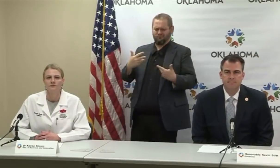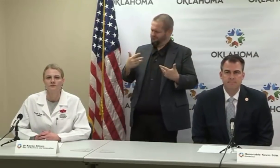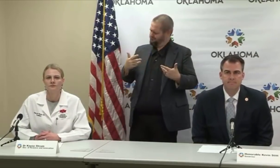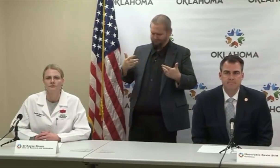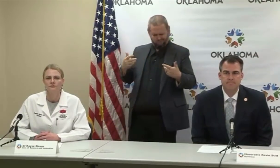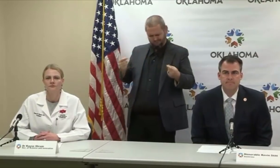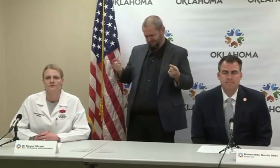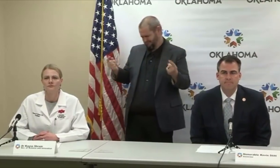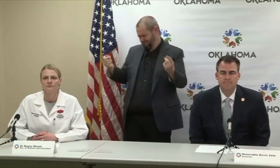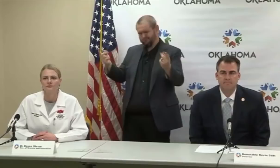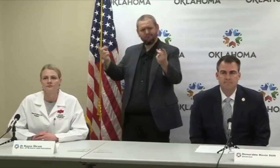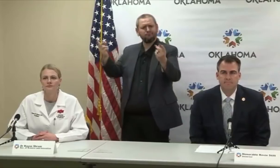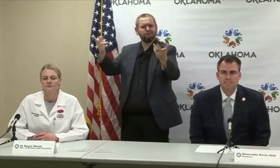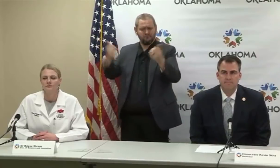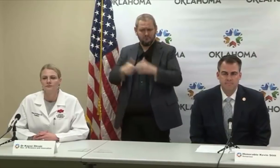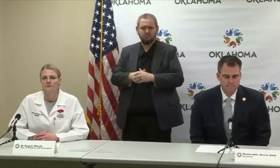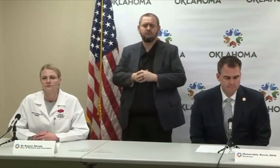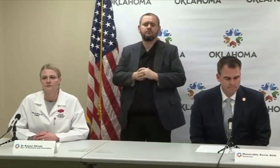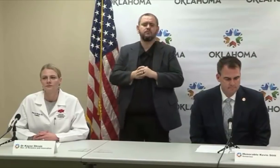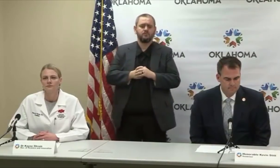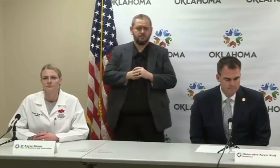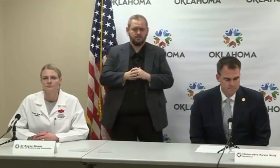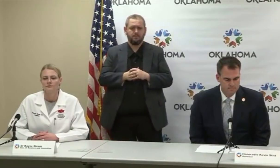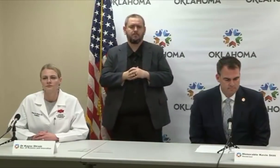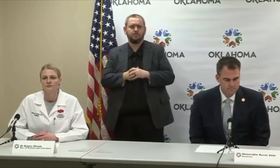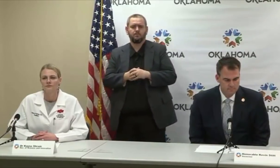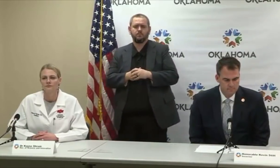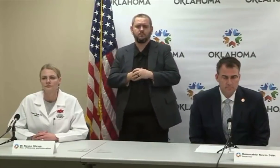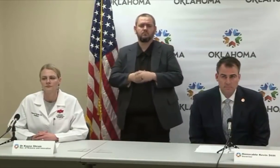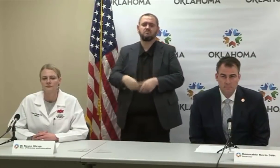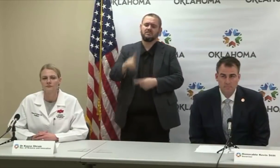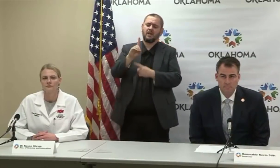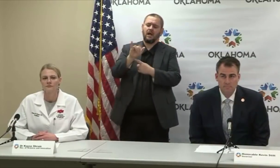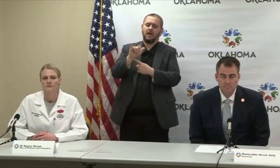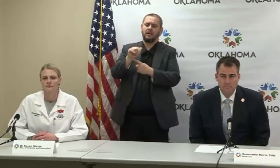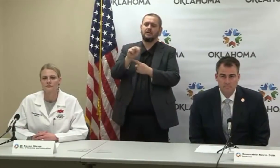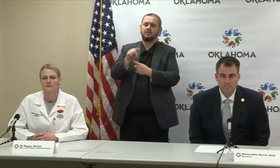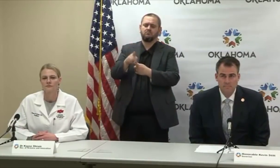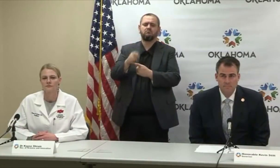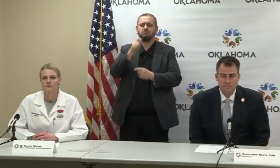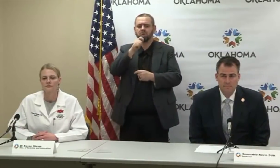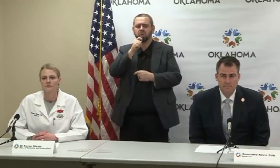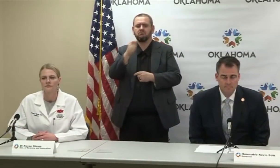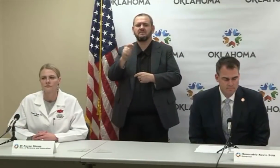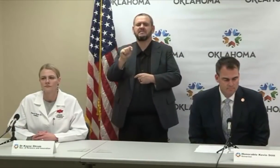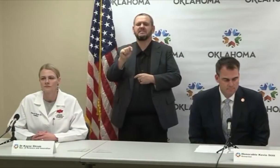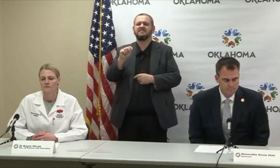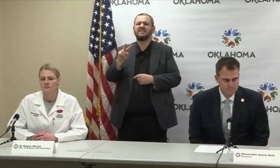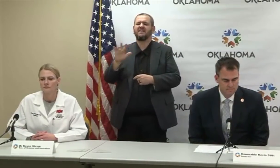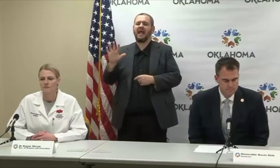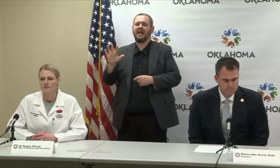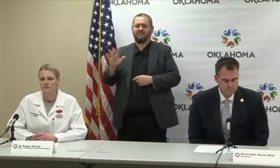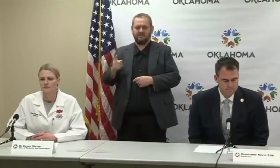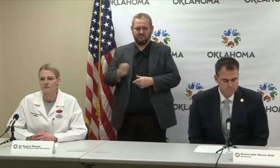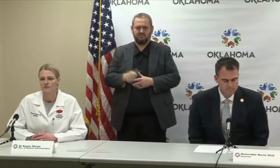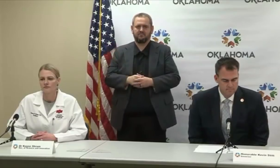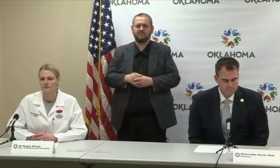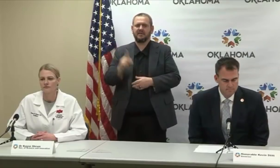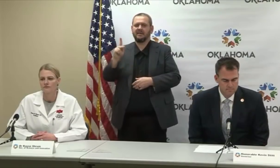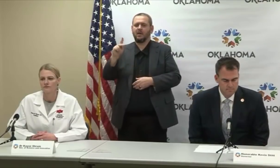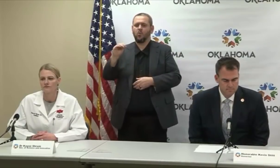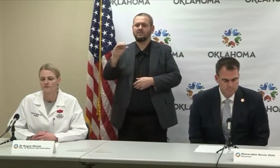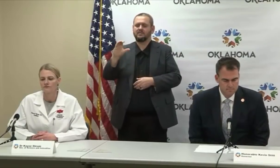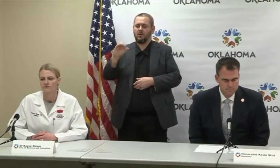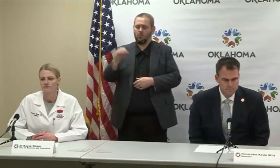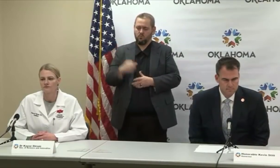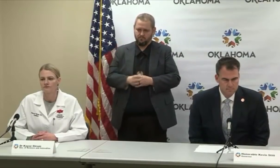Dylan Richards with KOCO. Hey, folks. Hopefully you can hear me this time. I'm just having audio issues. My question was about, I know we're looking at these mobile